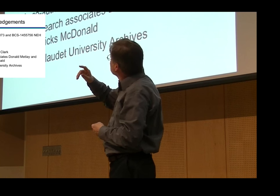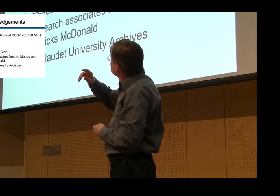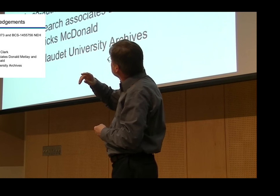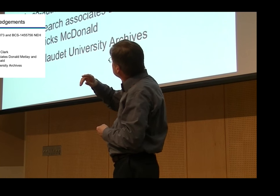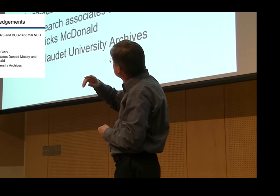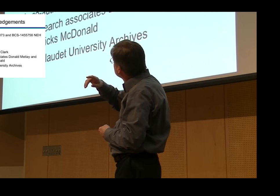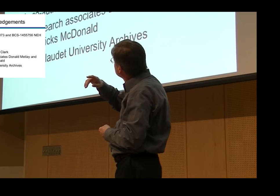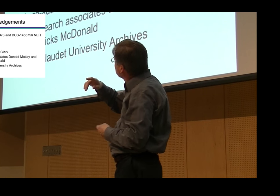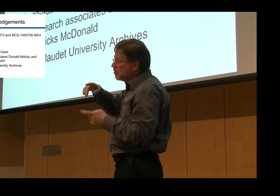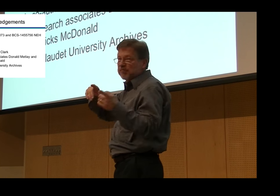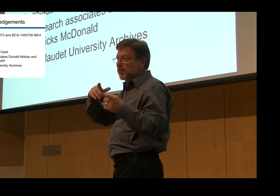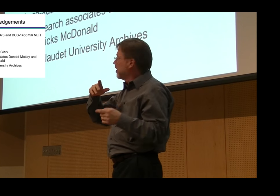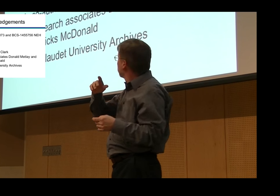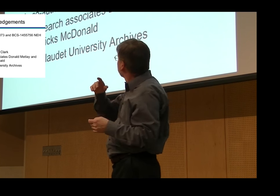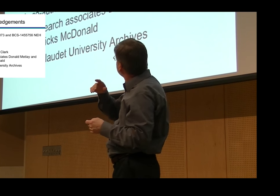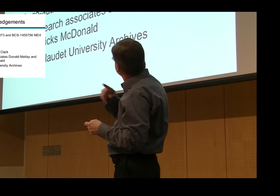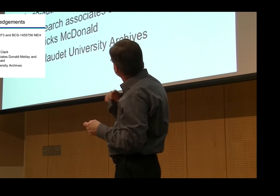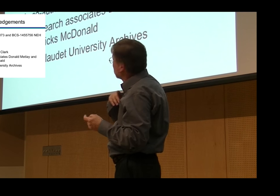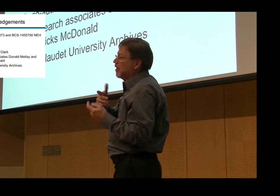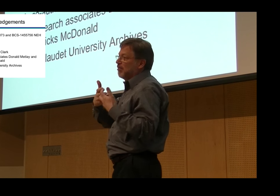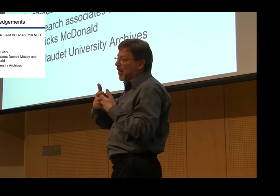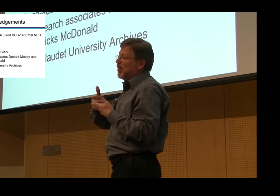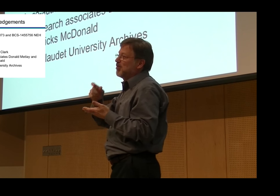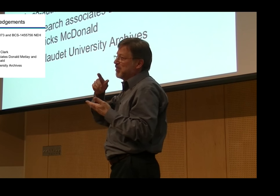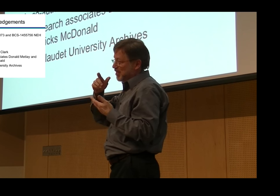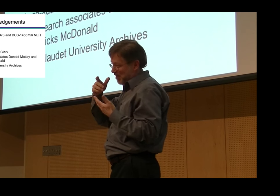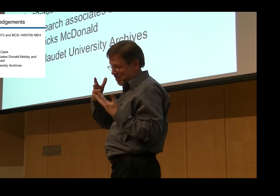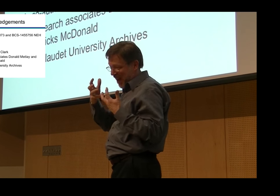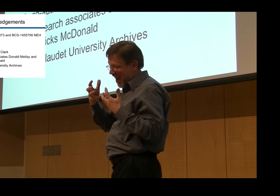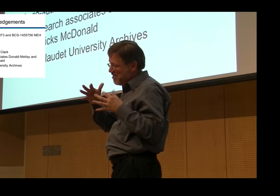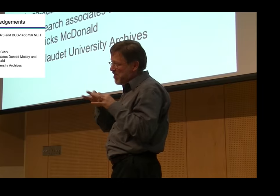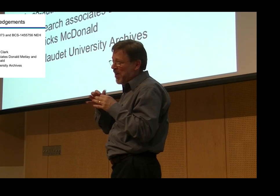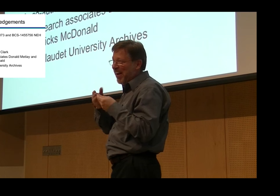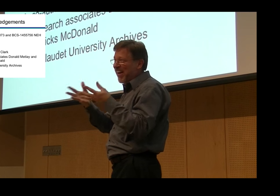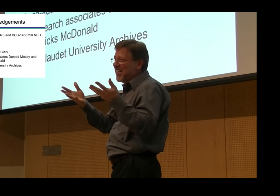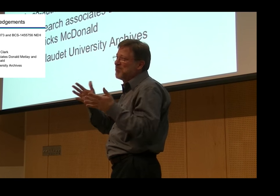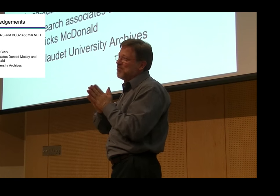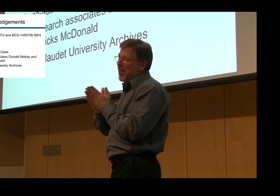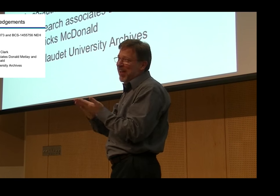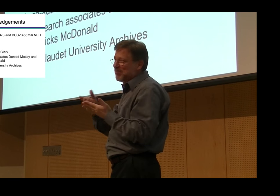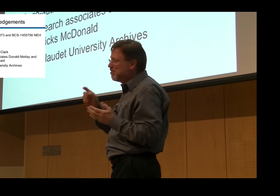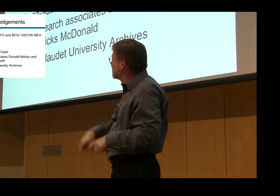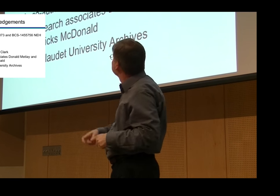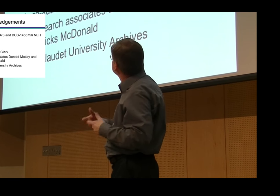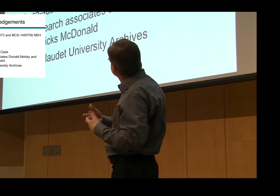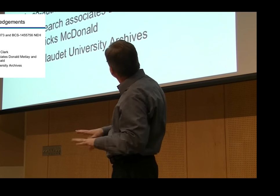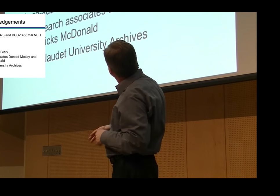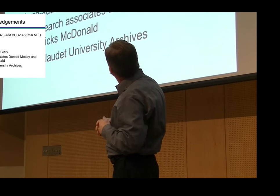I want to express appreciation for the research fellowships and grants that helped to fund this project, as well as my co-author,